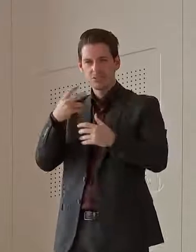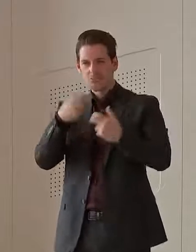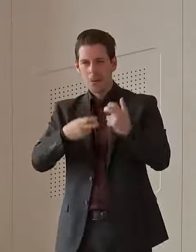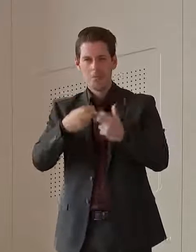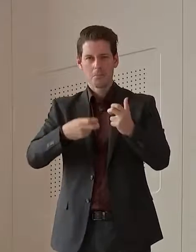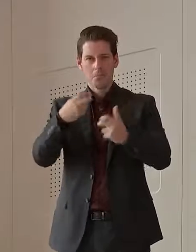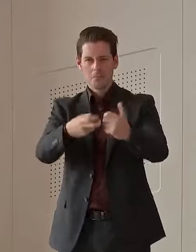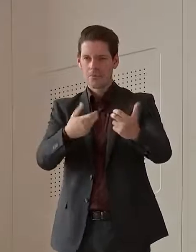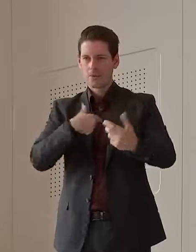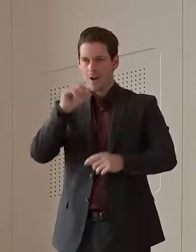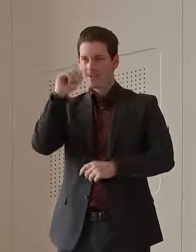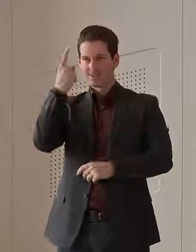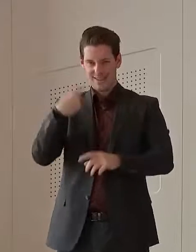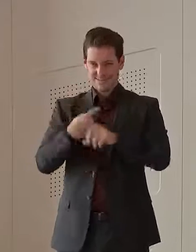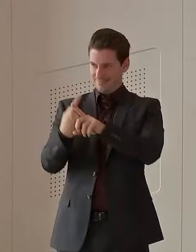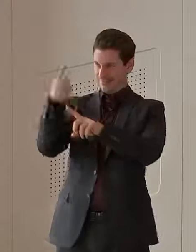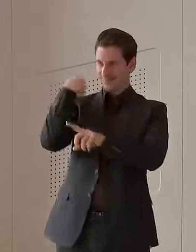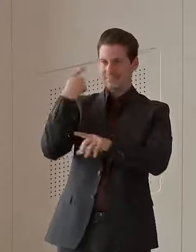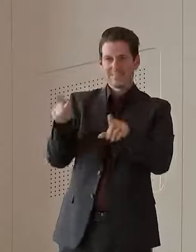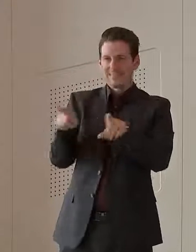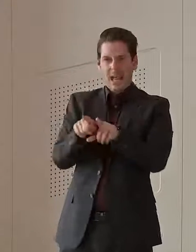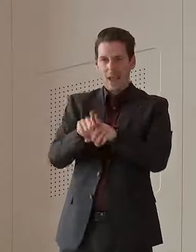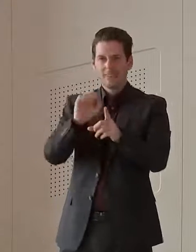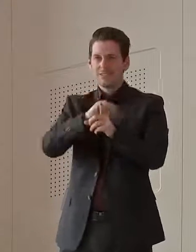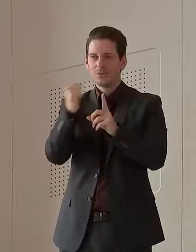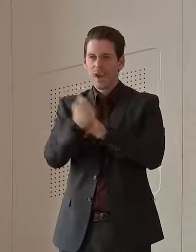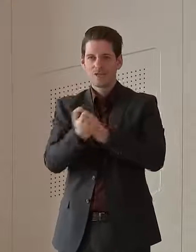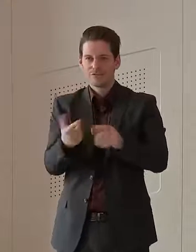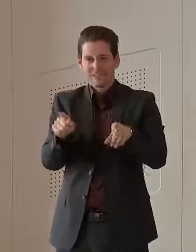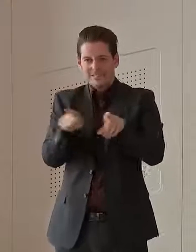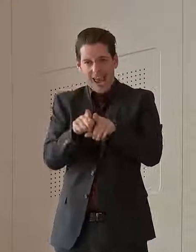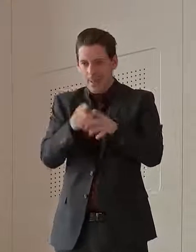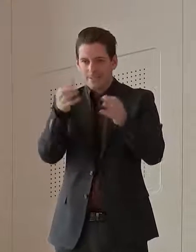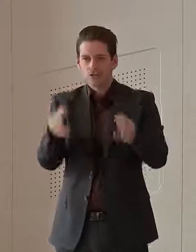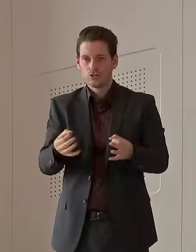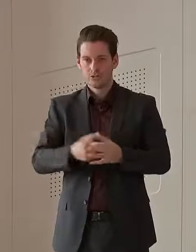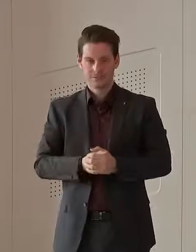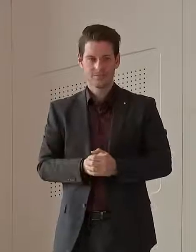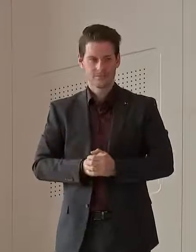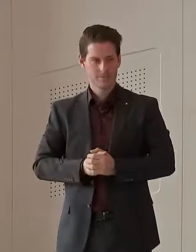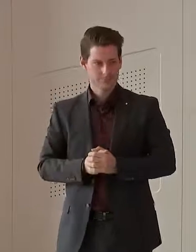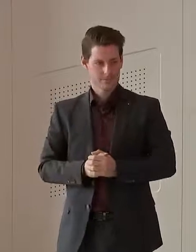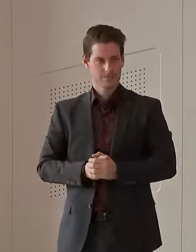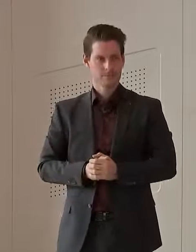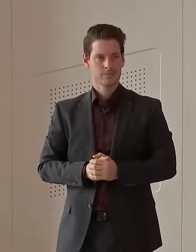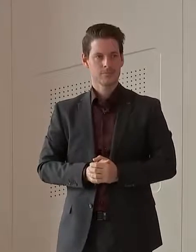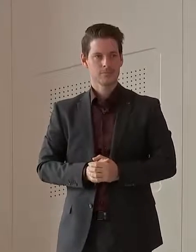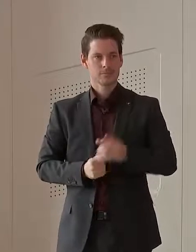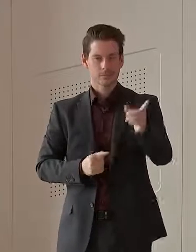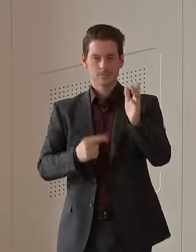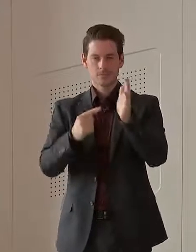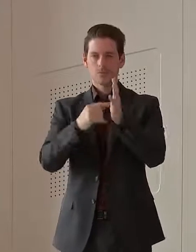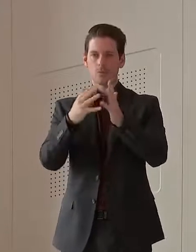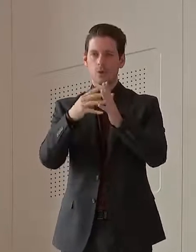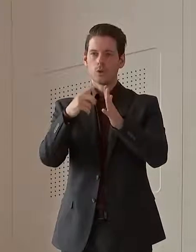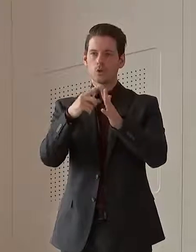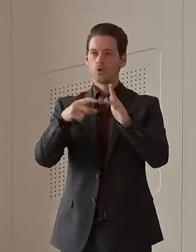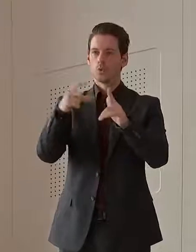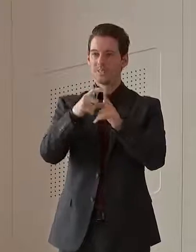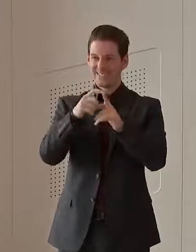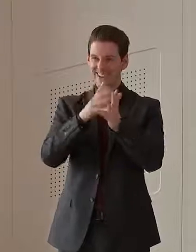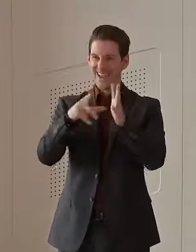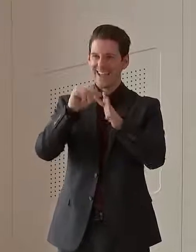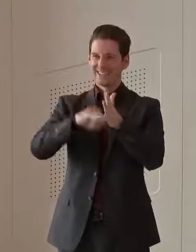where we've been before. And once the states get on top of their outbreaks, then they're opened up. The leaders in the tweet are hoping to come out of lockdown